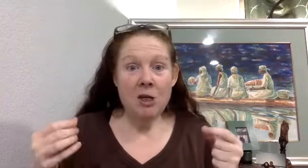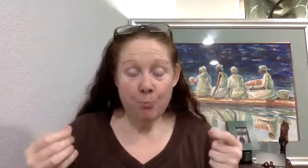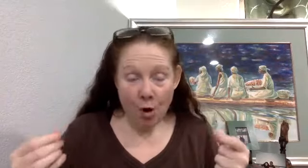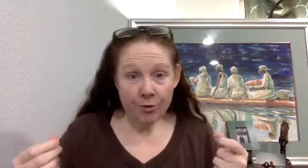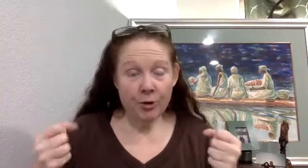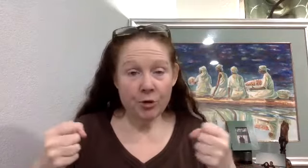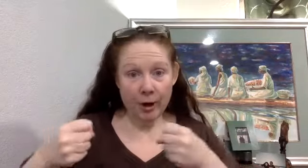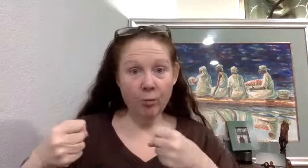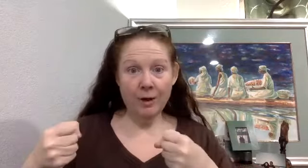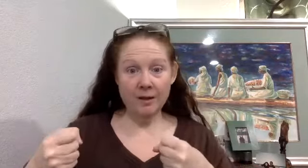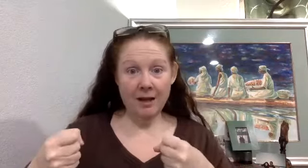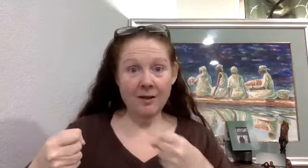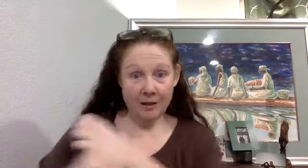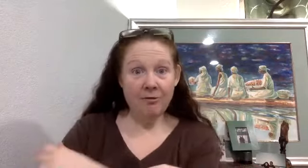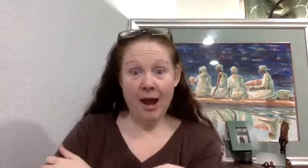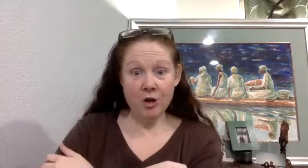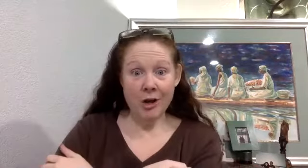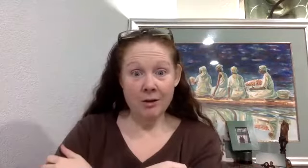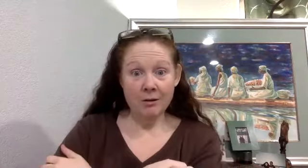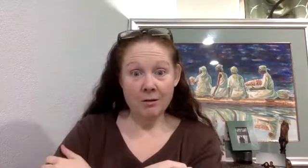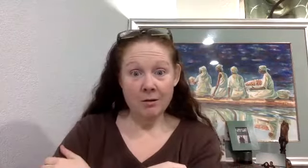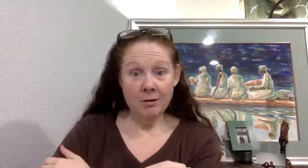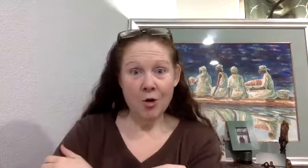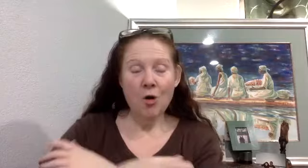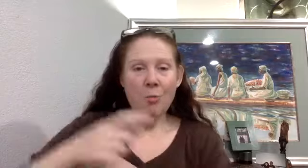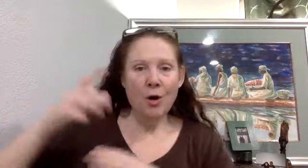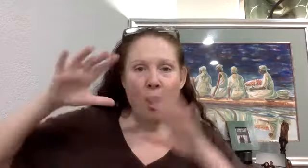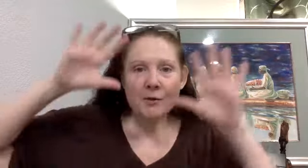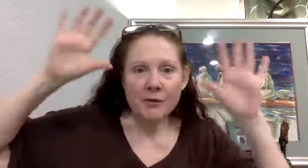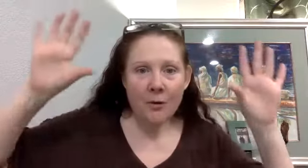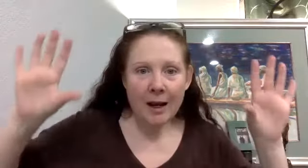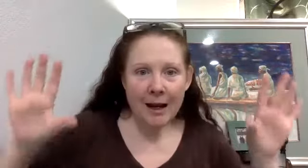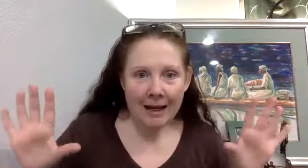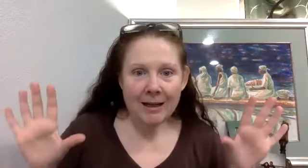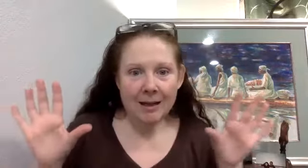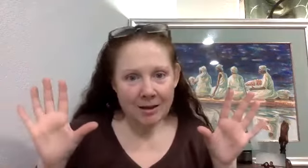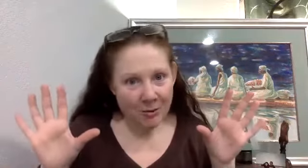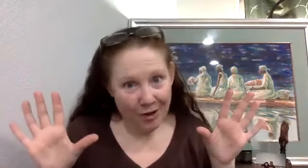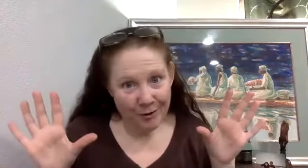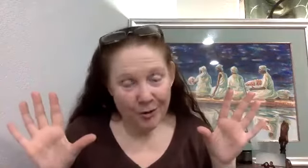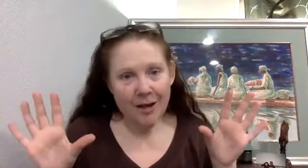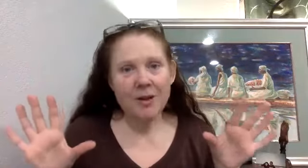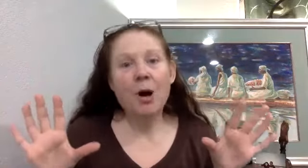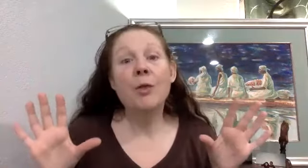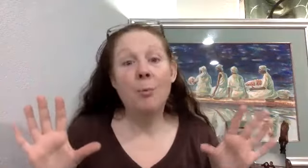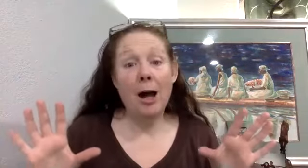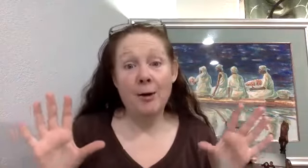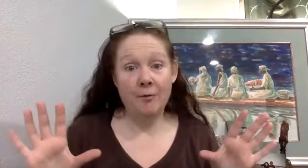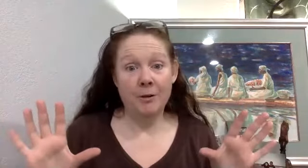both the trigger point sense in the fascia, but also in this brand new concept called the biofield.